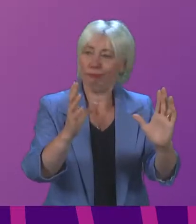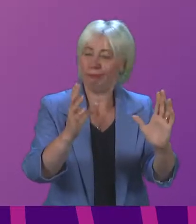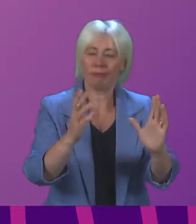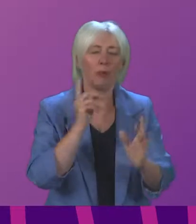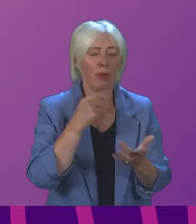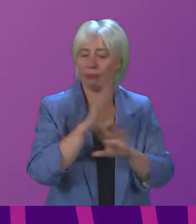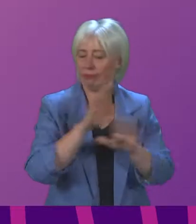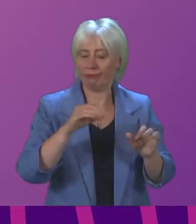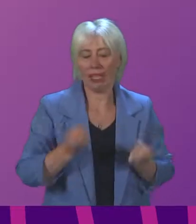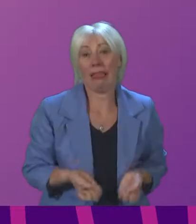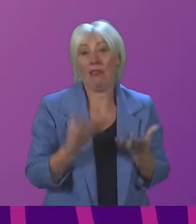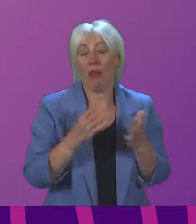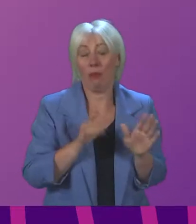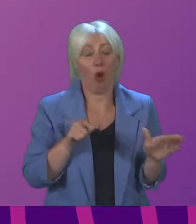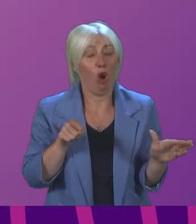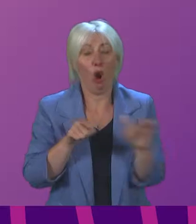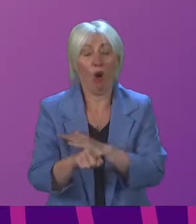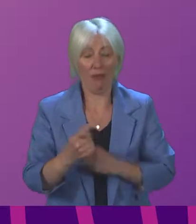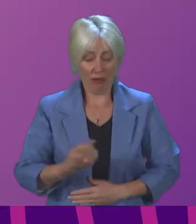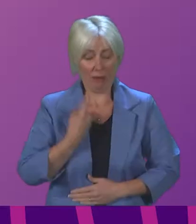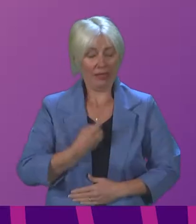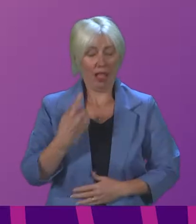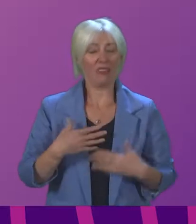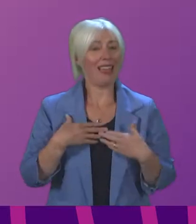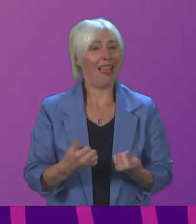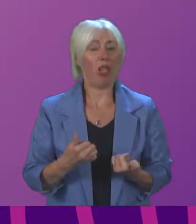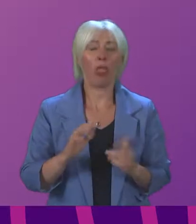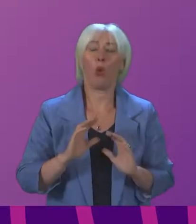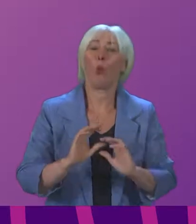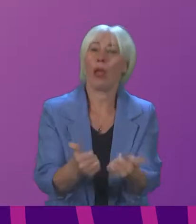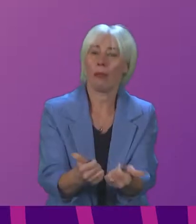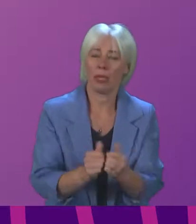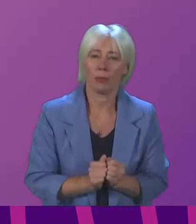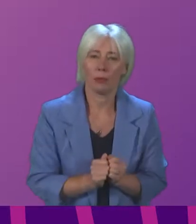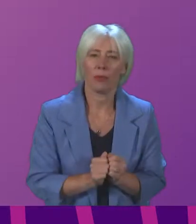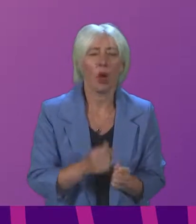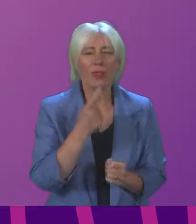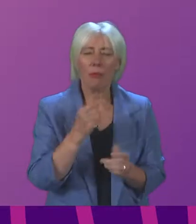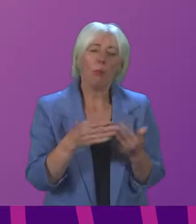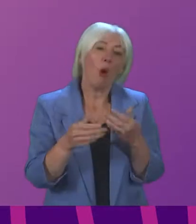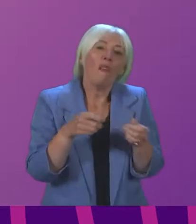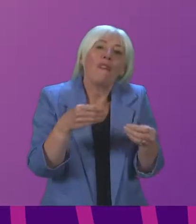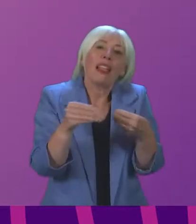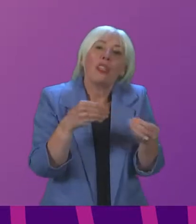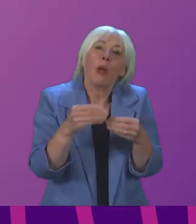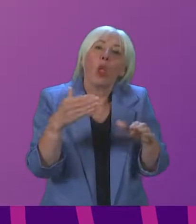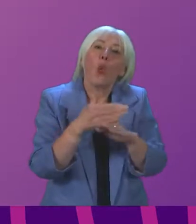increasing number are leaving the profession for the sake of their own health and well-being. And we heard more flexible working patterns are needed